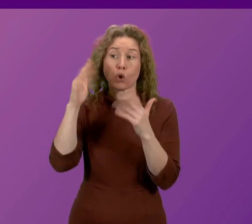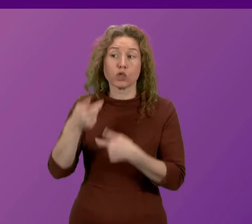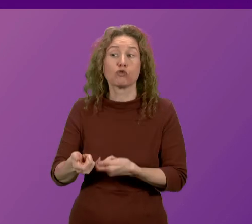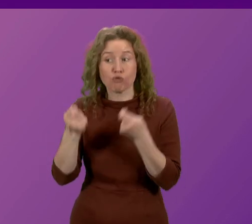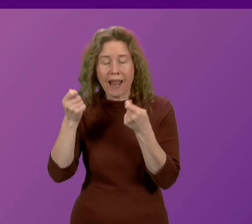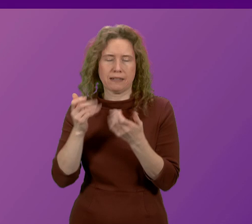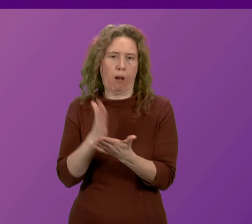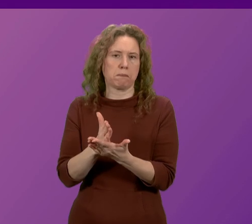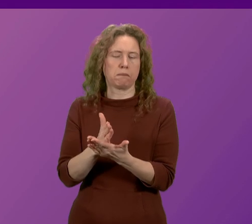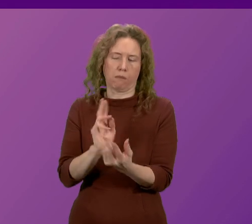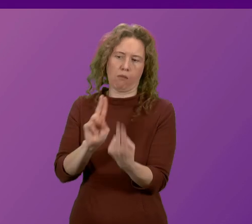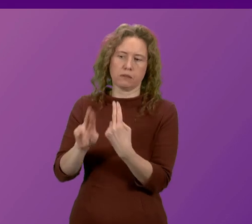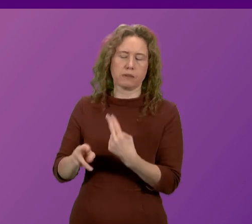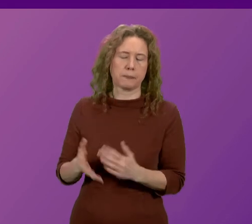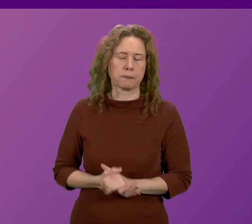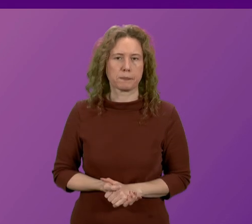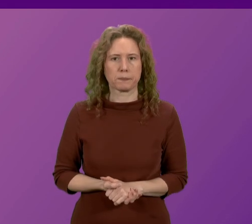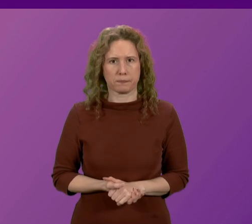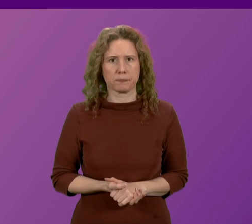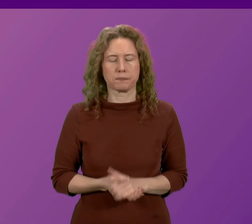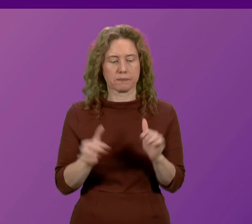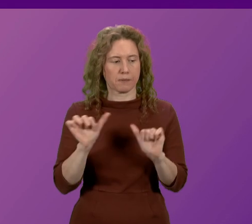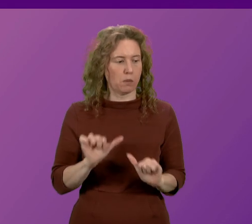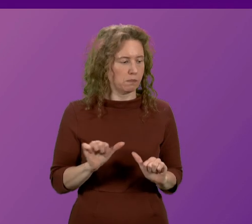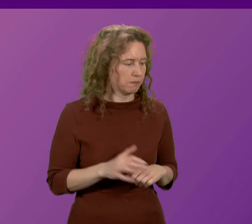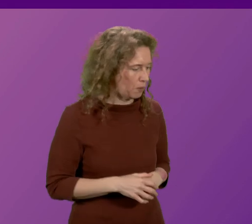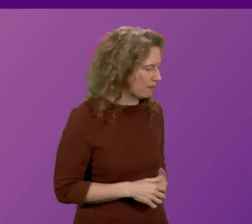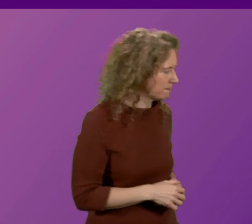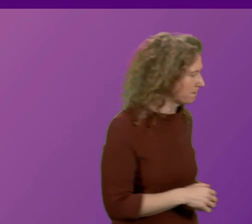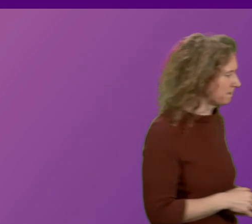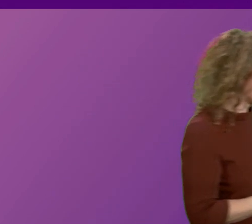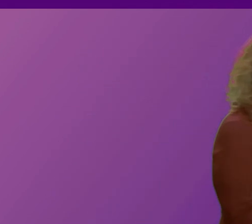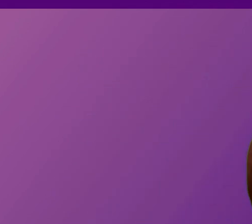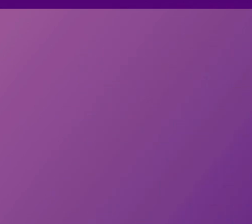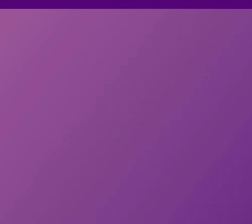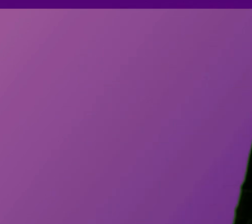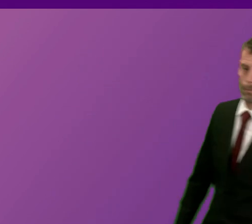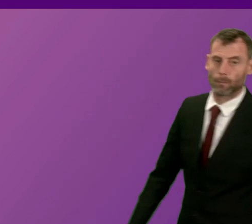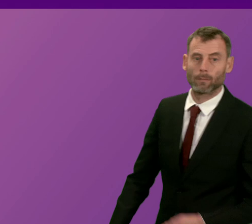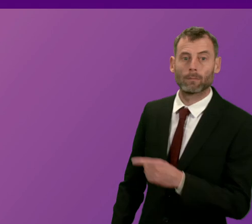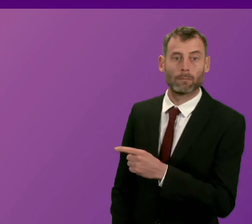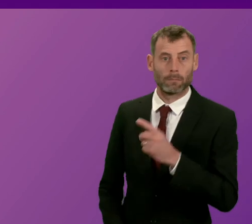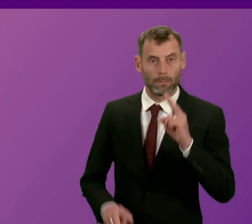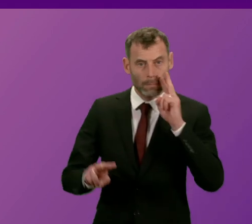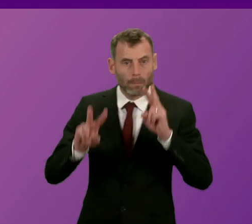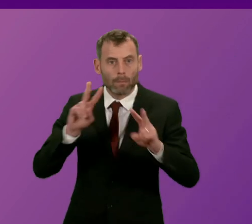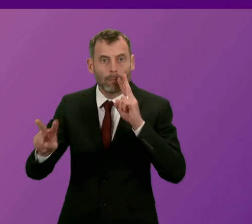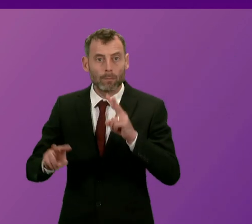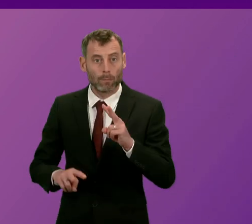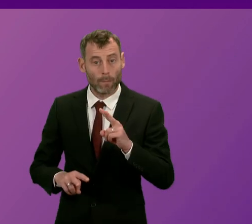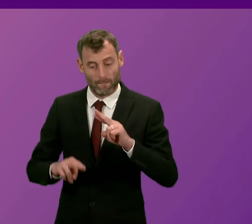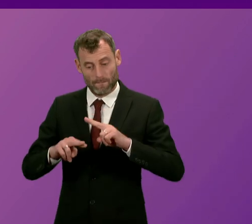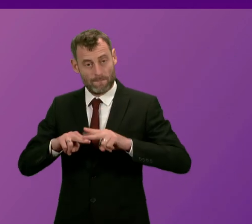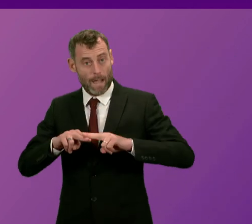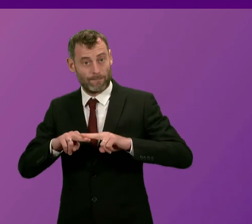puts to me are properly and fully addressed. Willie Rennie. Almost two-thirds of teachers surveyed surveyed in Fife